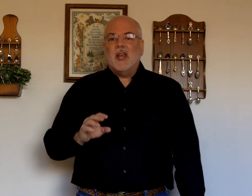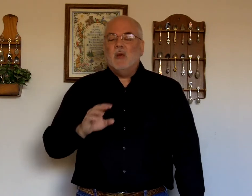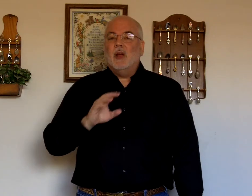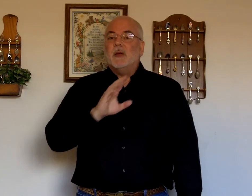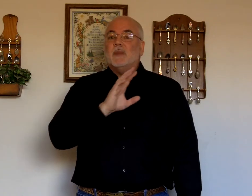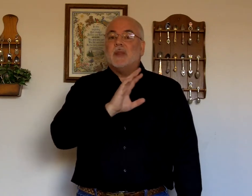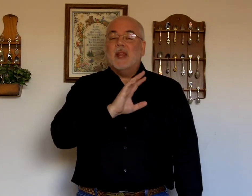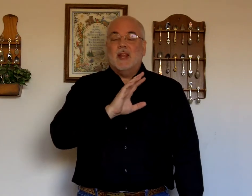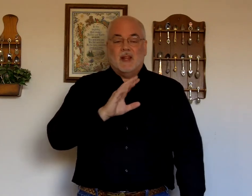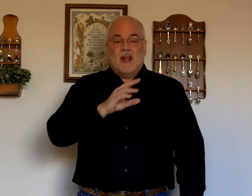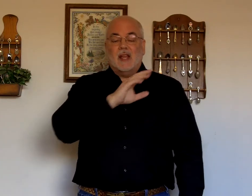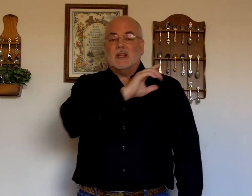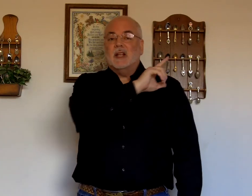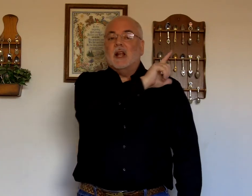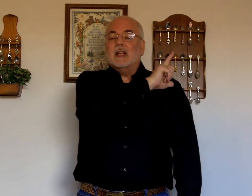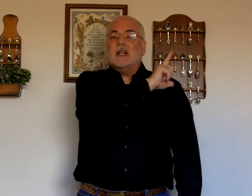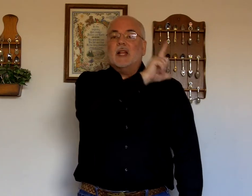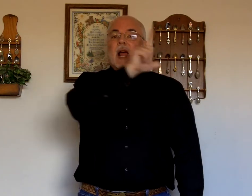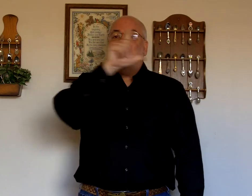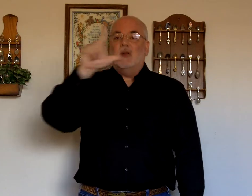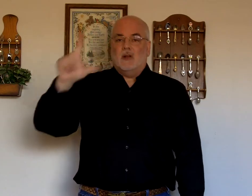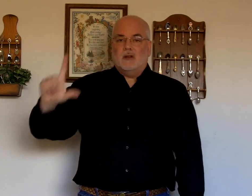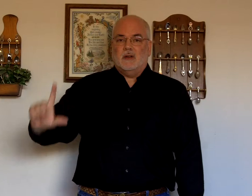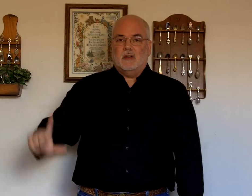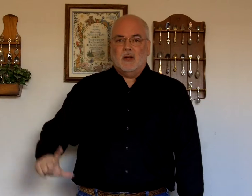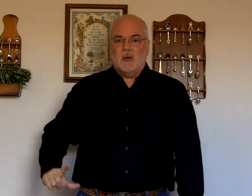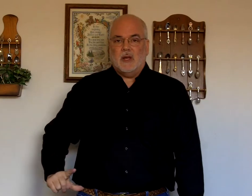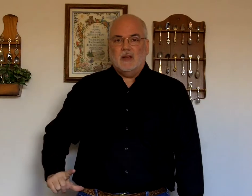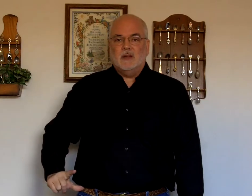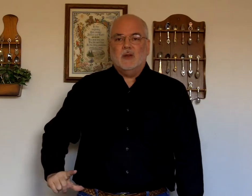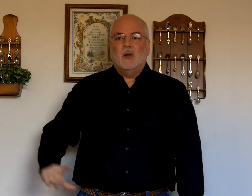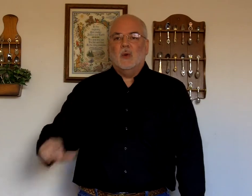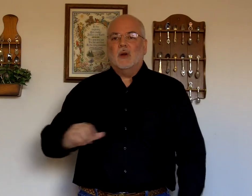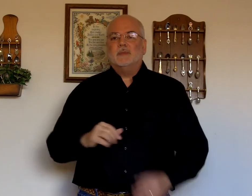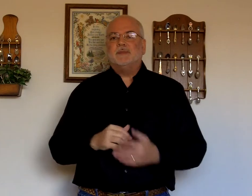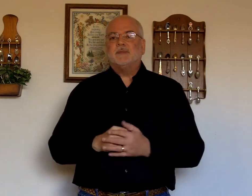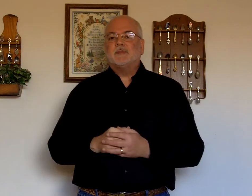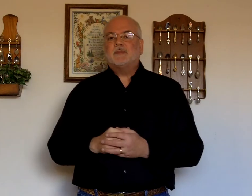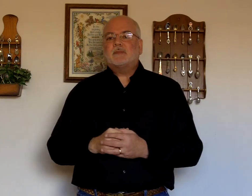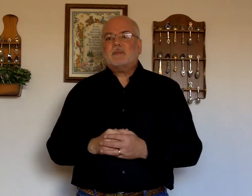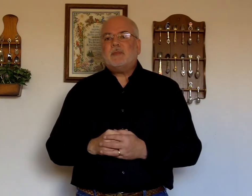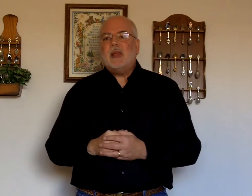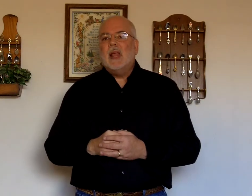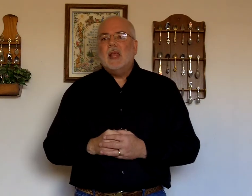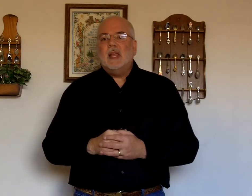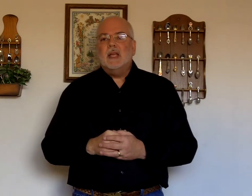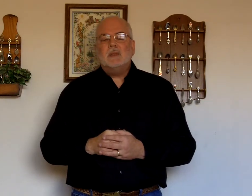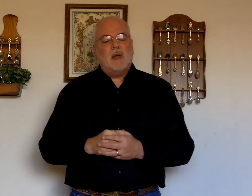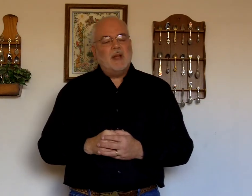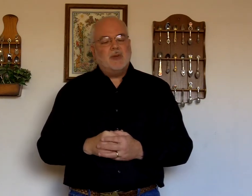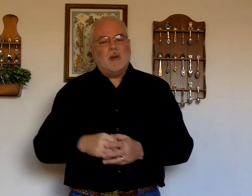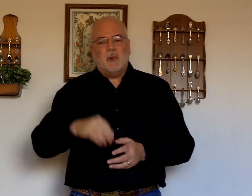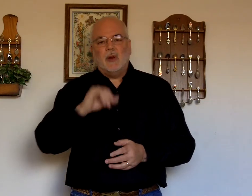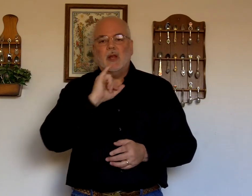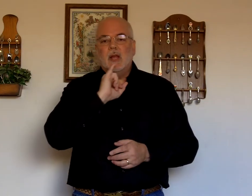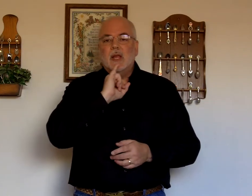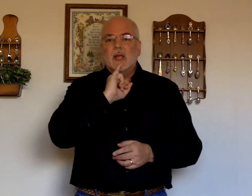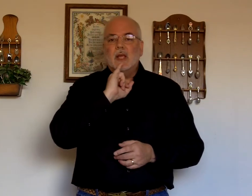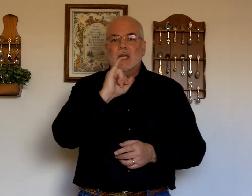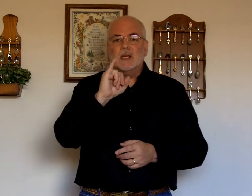Anyway. It's a title. Okay? Lord. Is my shepherd. Is.